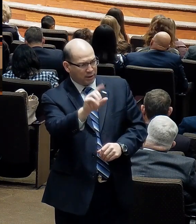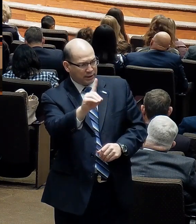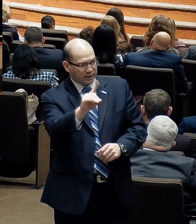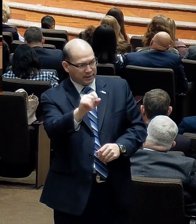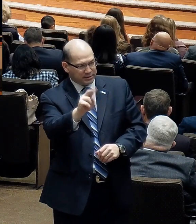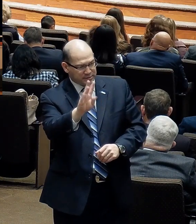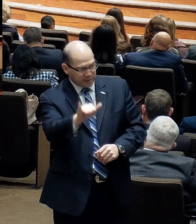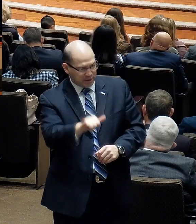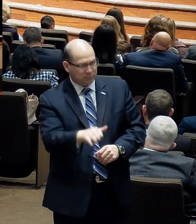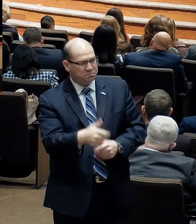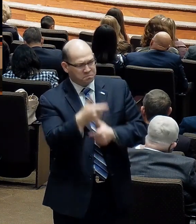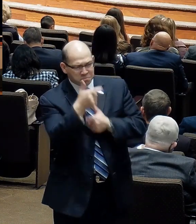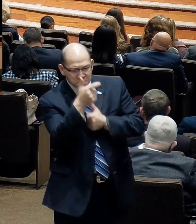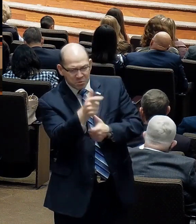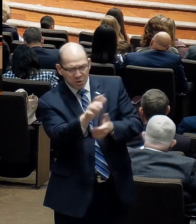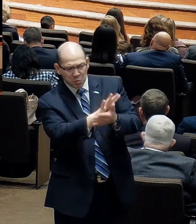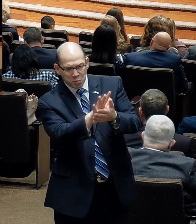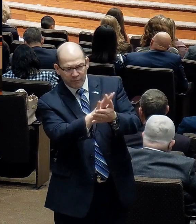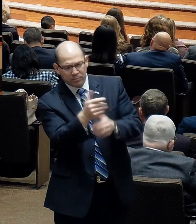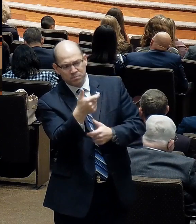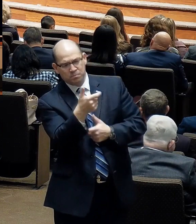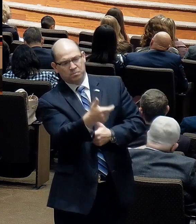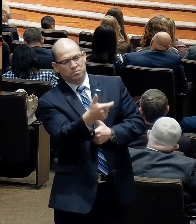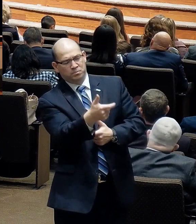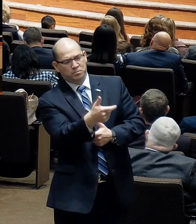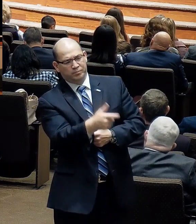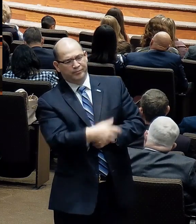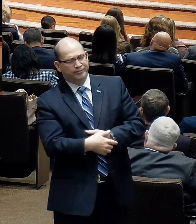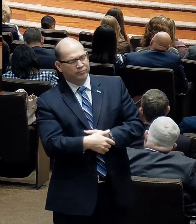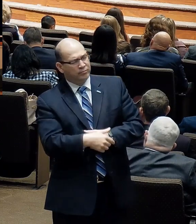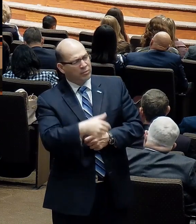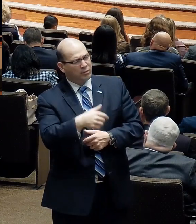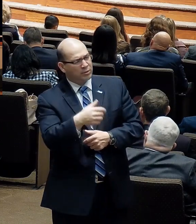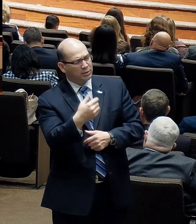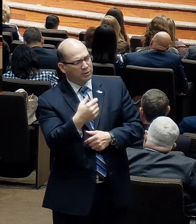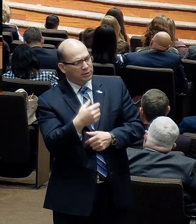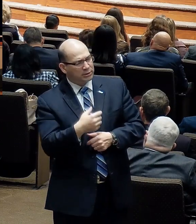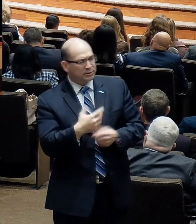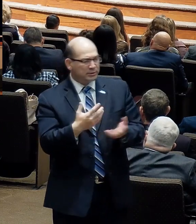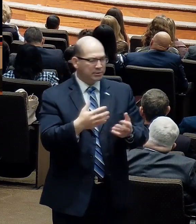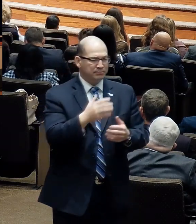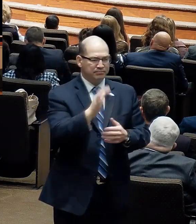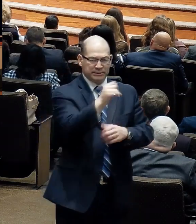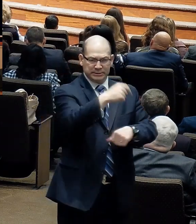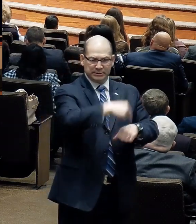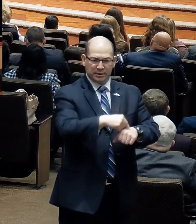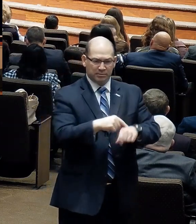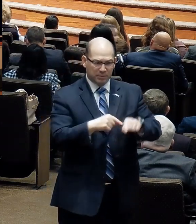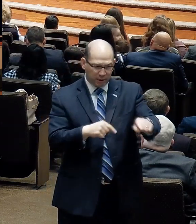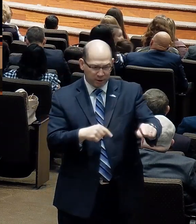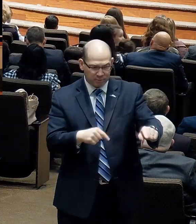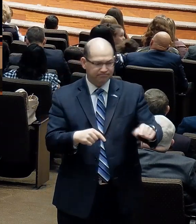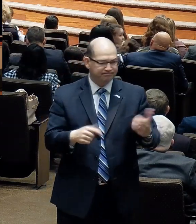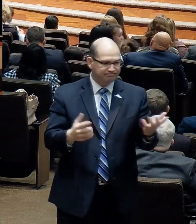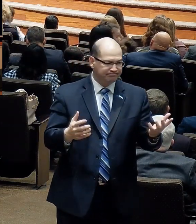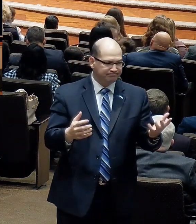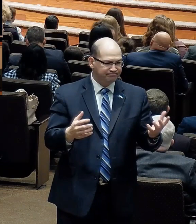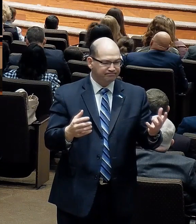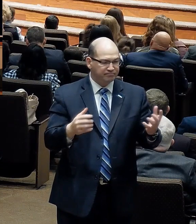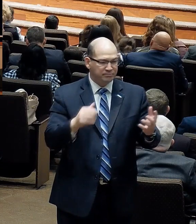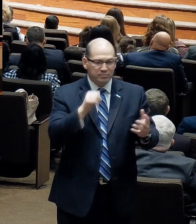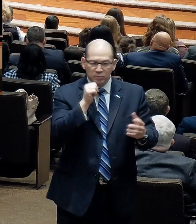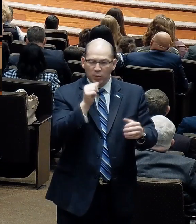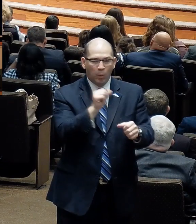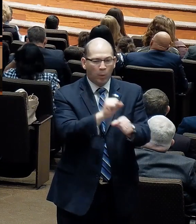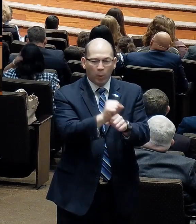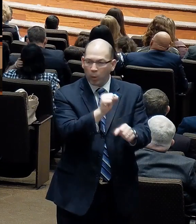younger man, Walt Disney in Kansas City had no income, no job, and no one would buy his little drawings of a